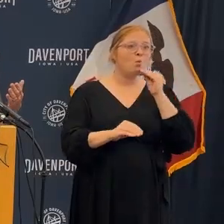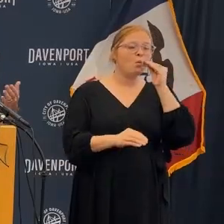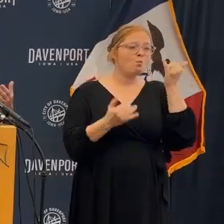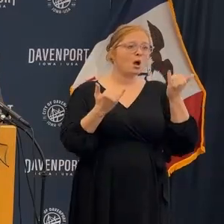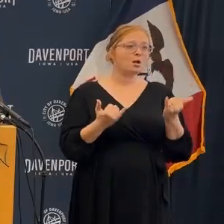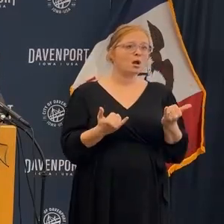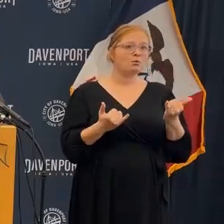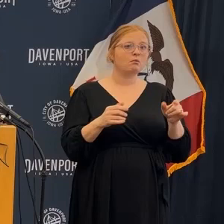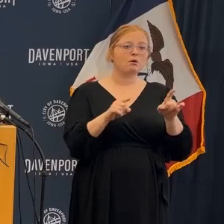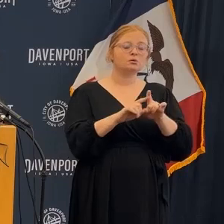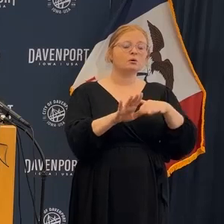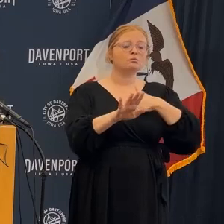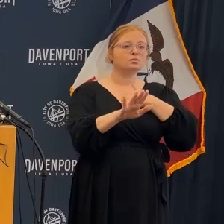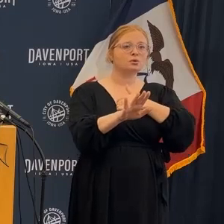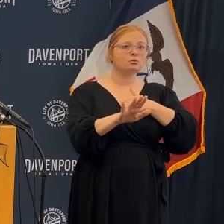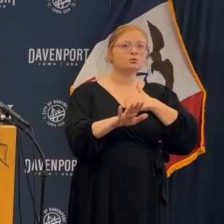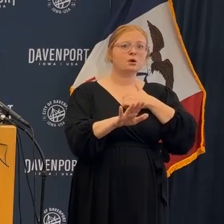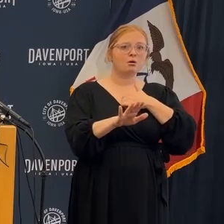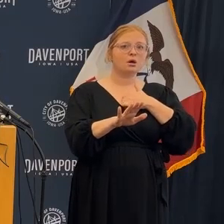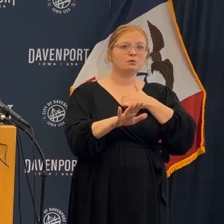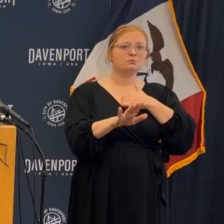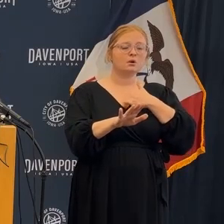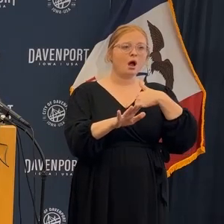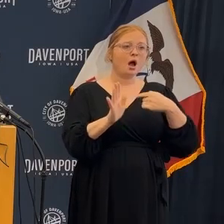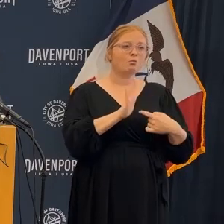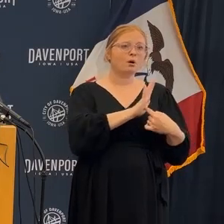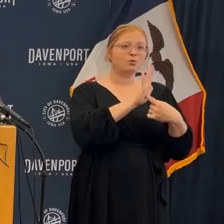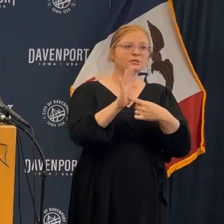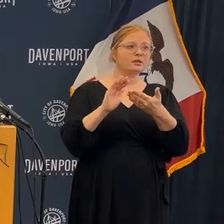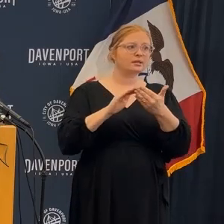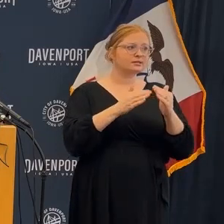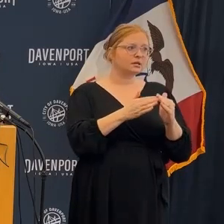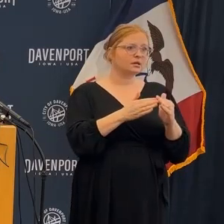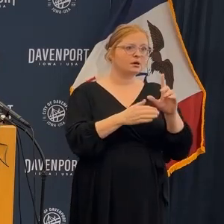on behalf of the city go out to those involved.